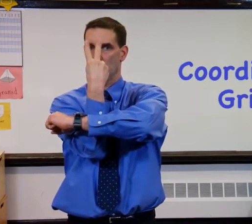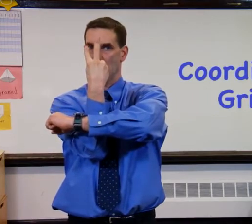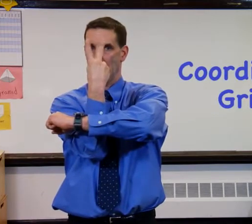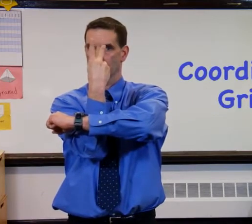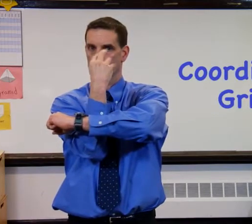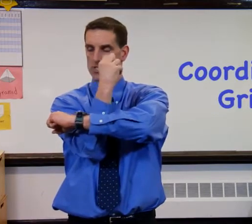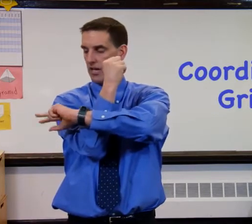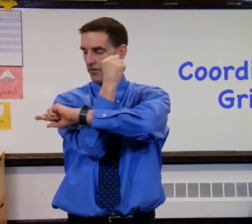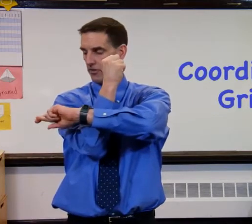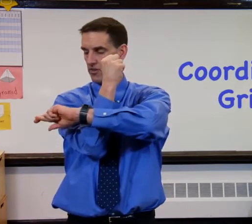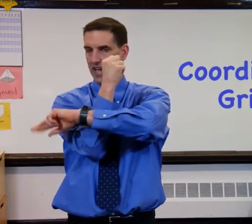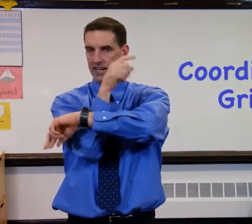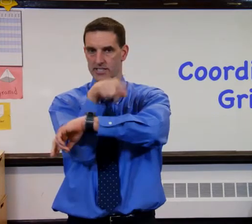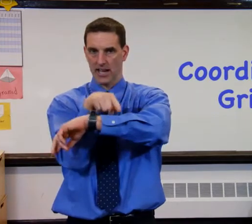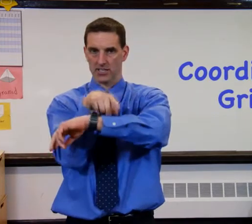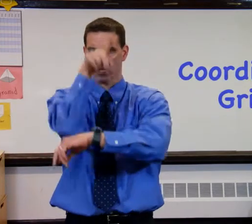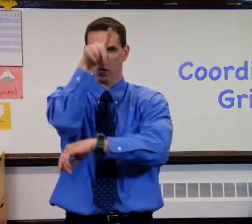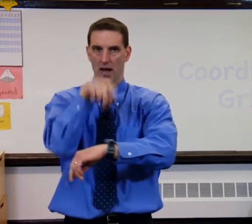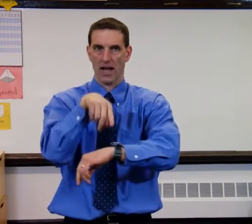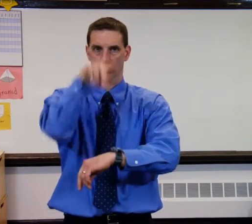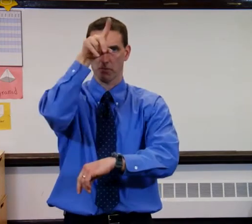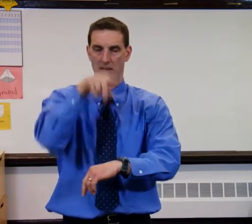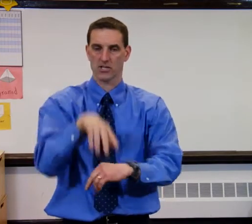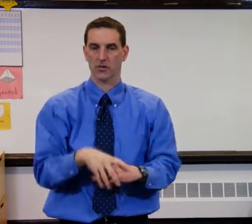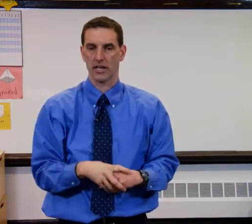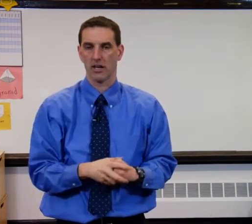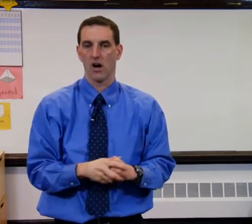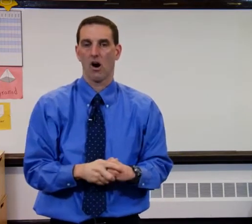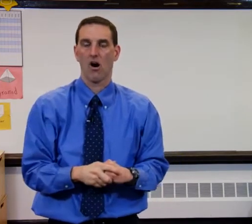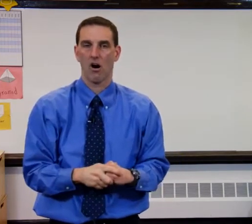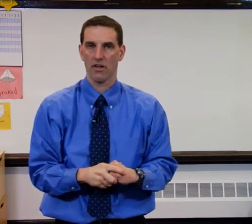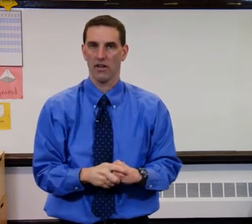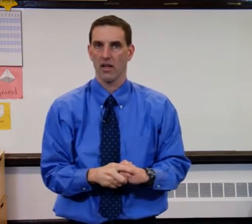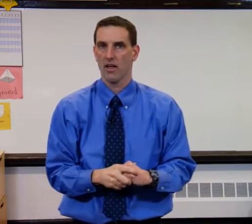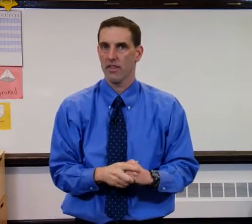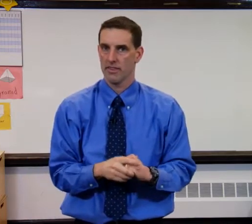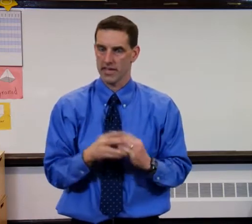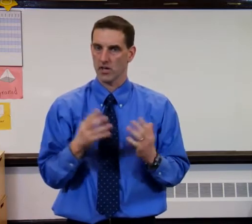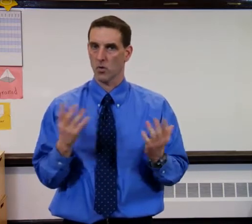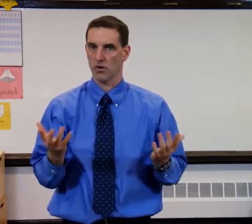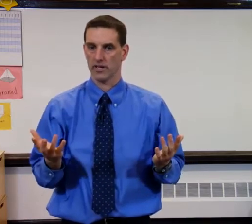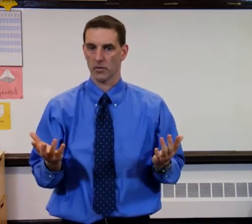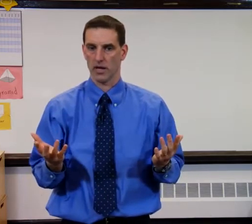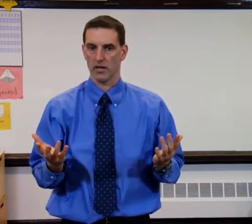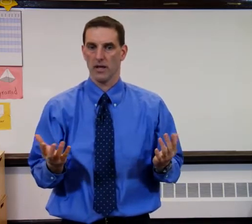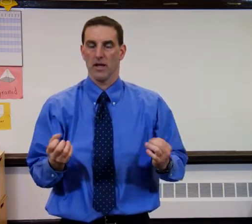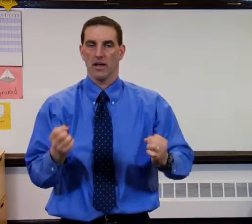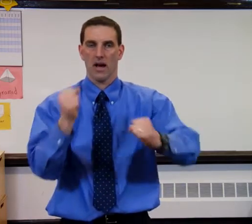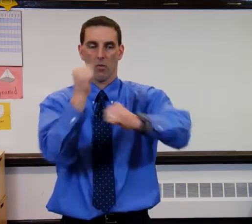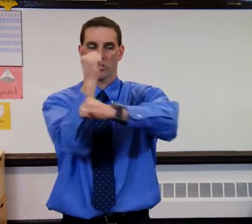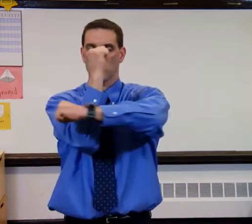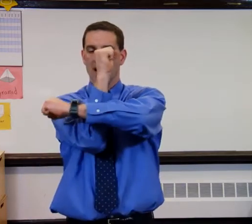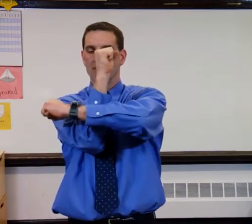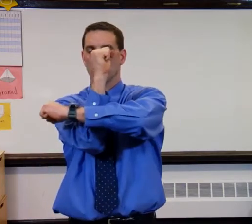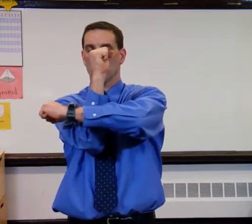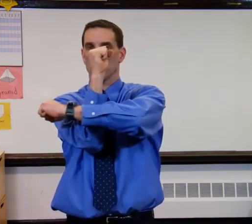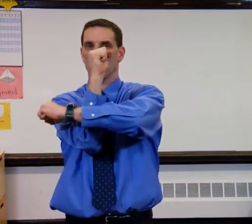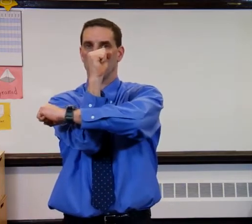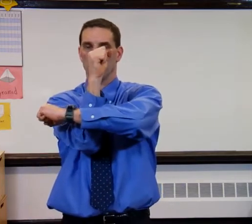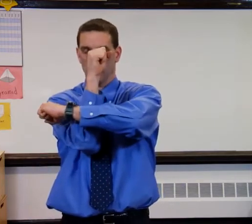axis. This is the x axis, so we're actually measuring it on the coordinate grid. Now once we have our coordinate grid here,